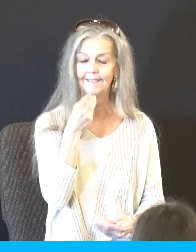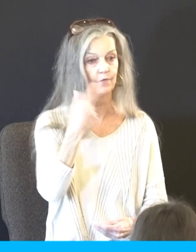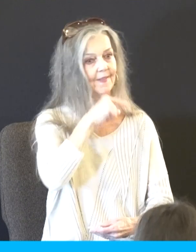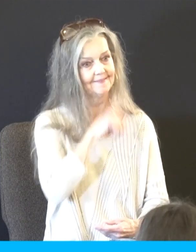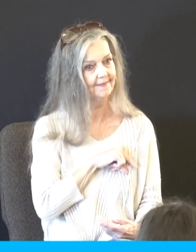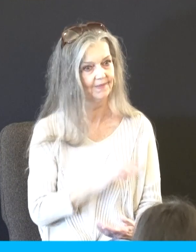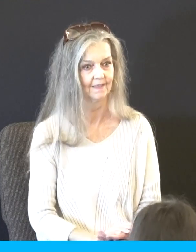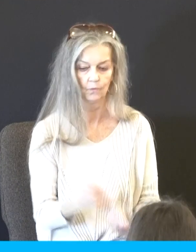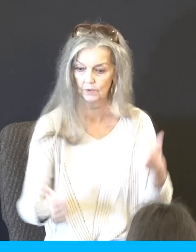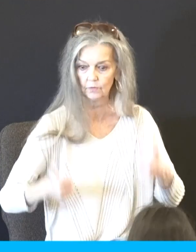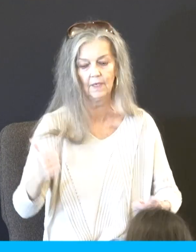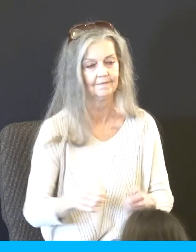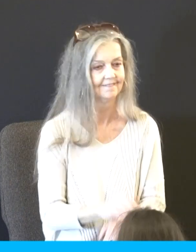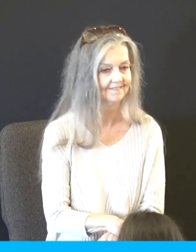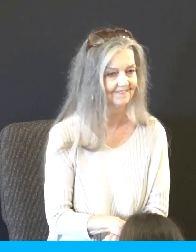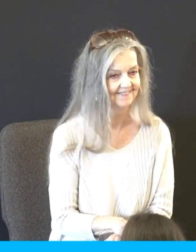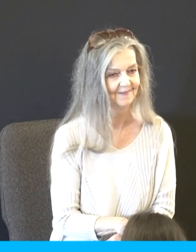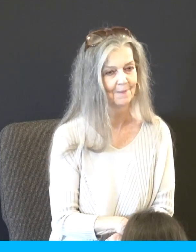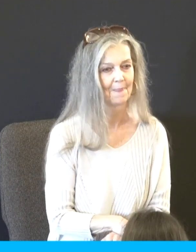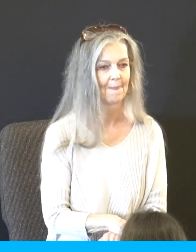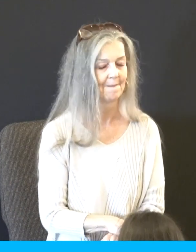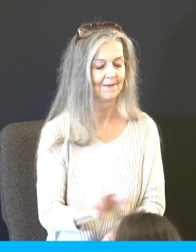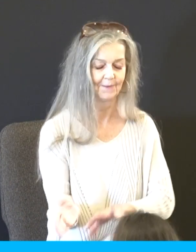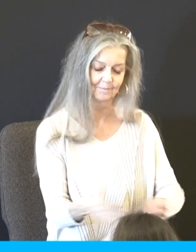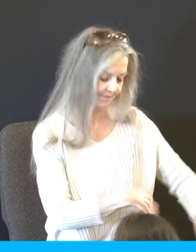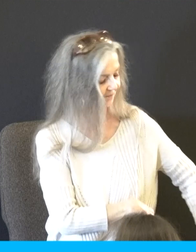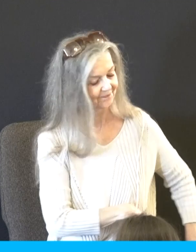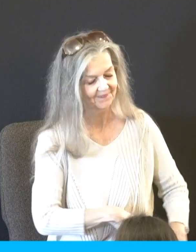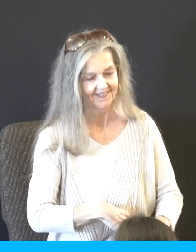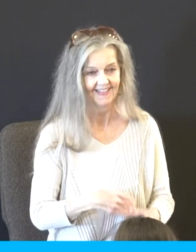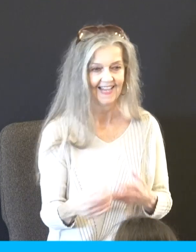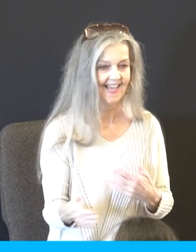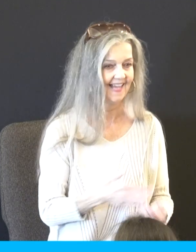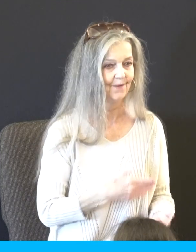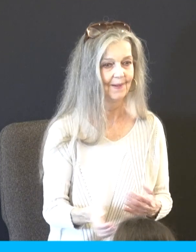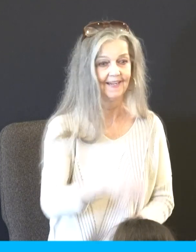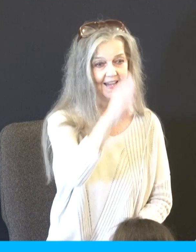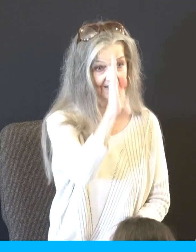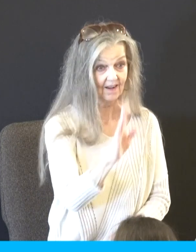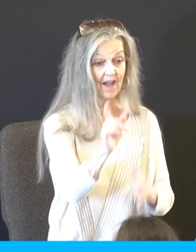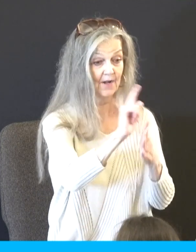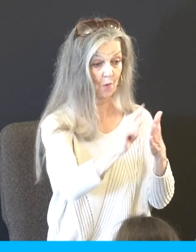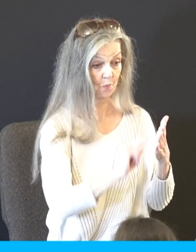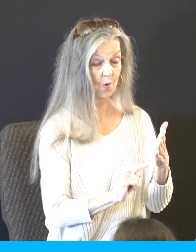Stay on the script. Yeah, okay, stay on the scripture. They were the writing of God, graven upon the tables.